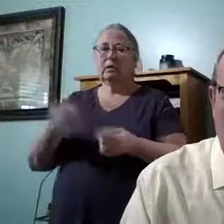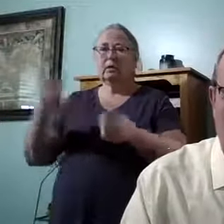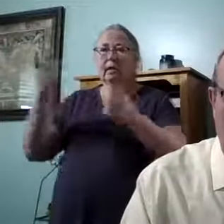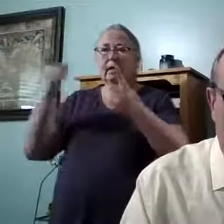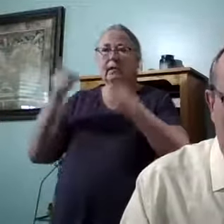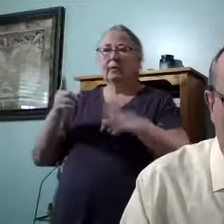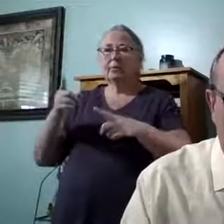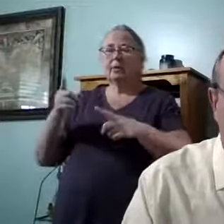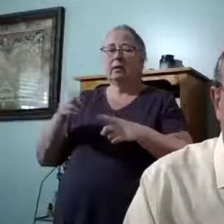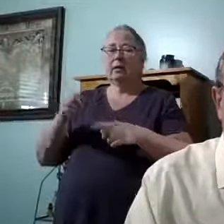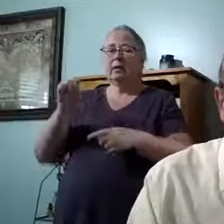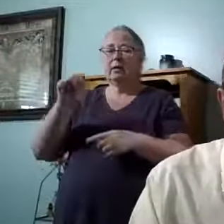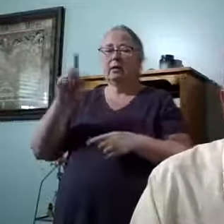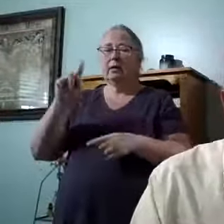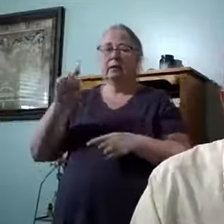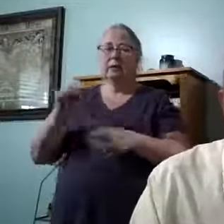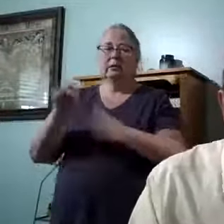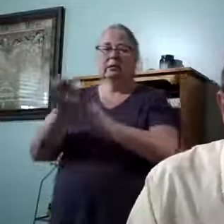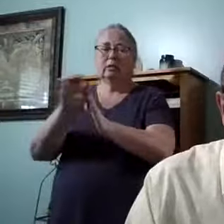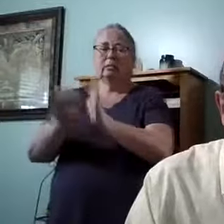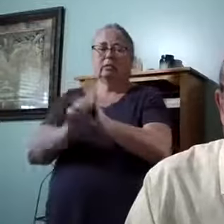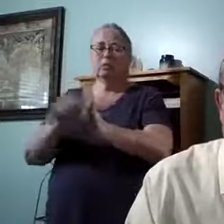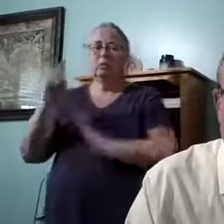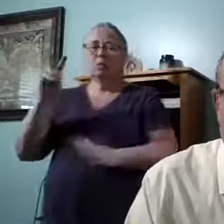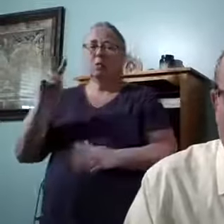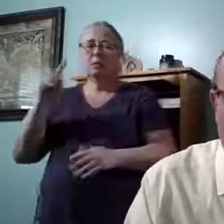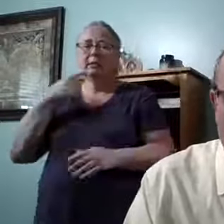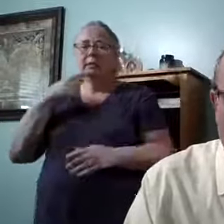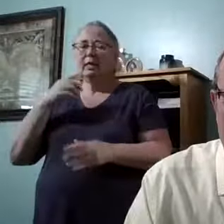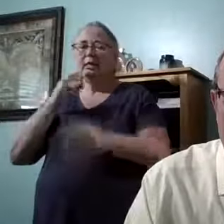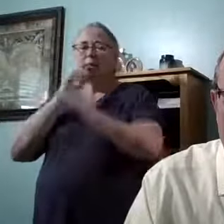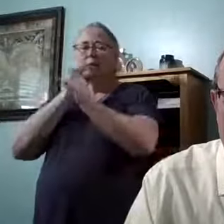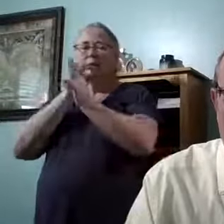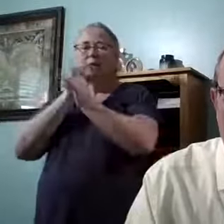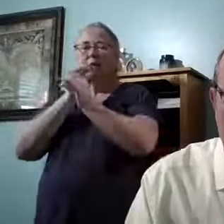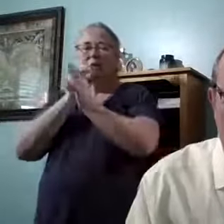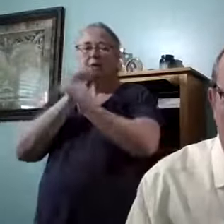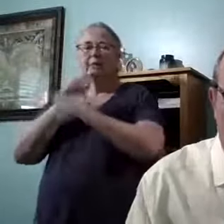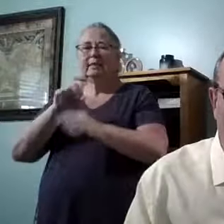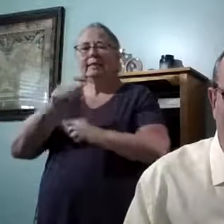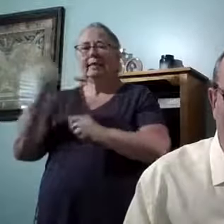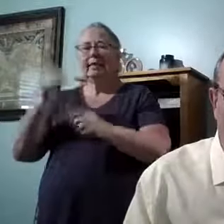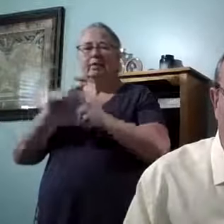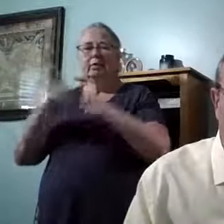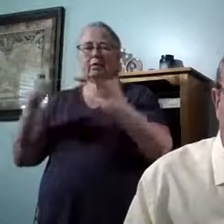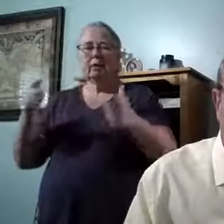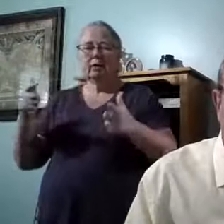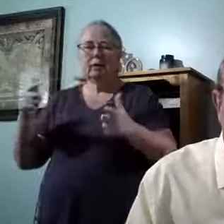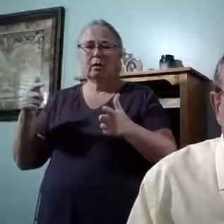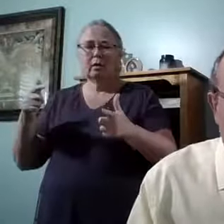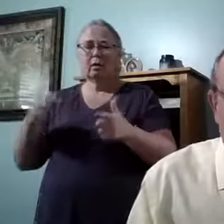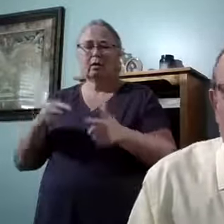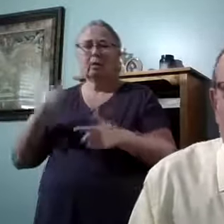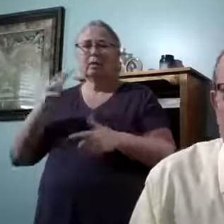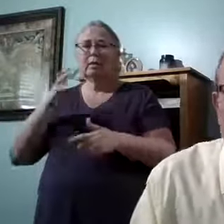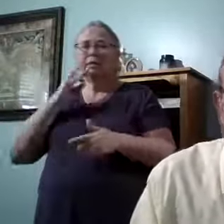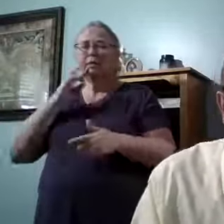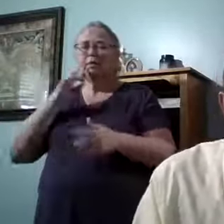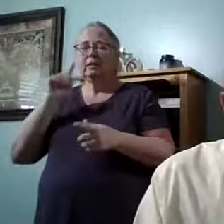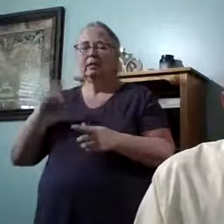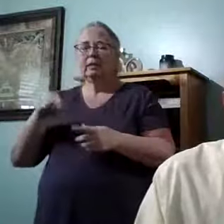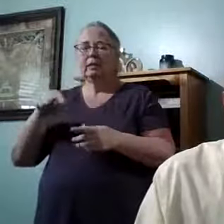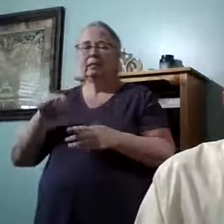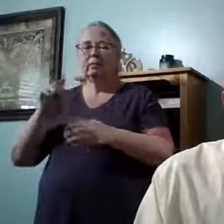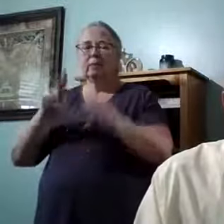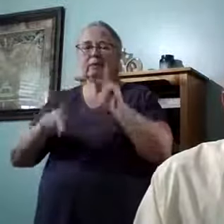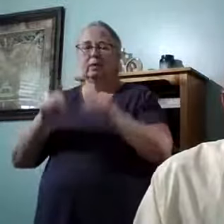in Acts chapter 2. He says, for with stammering lips and another tongue will he speak to this people